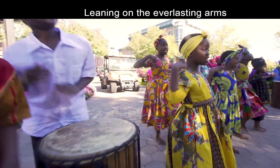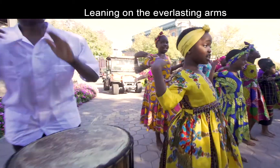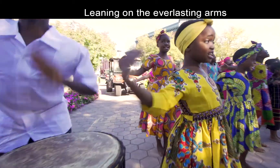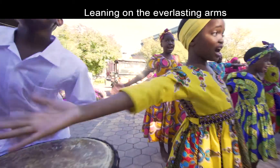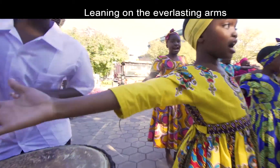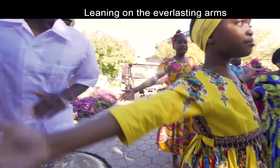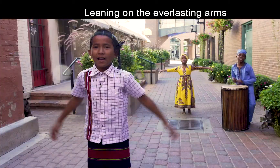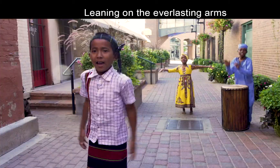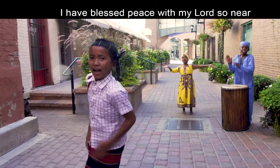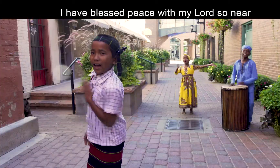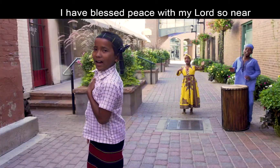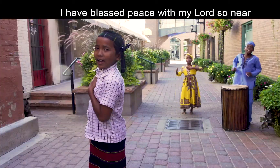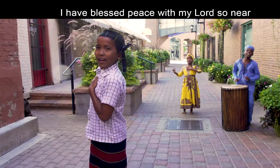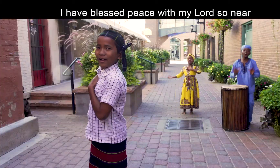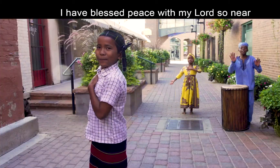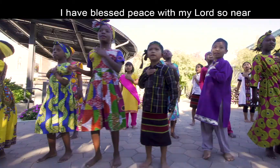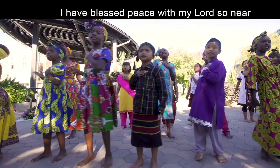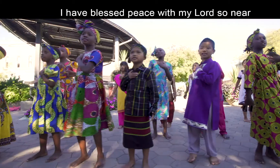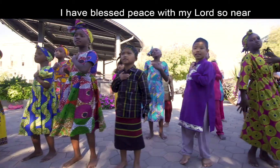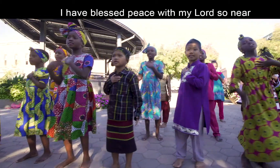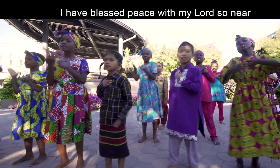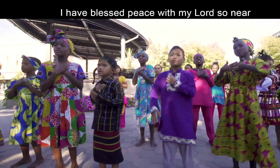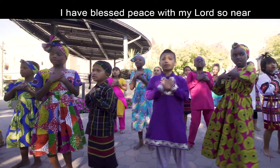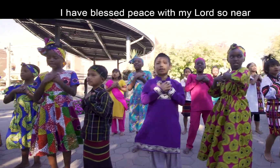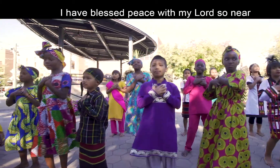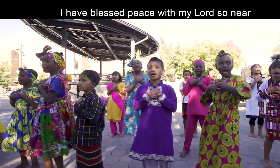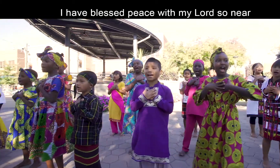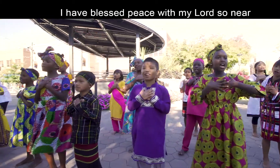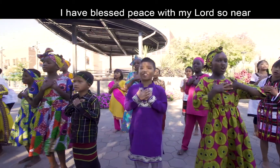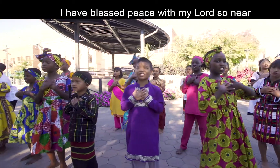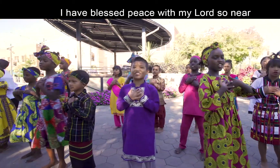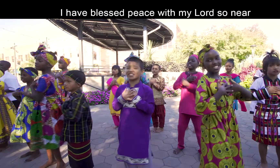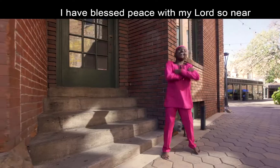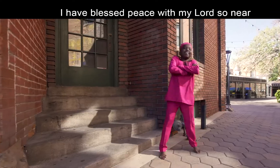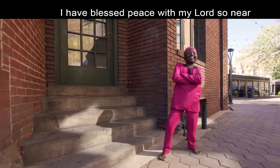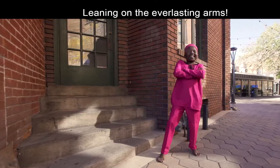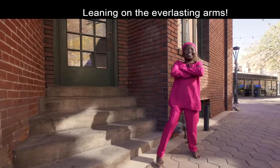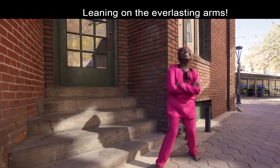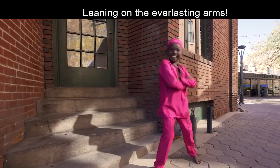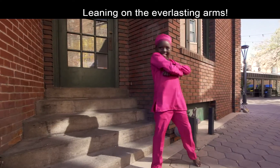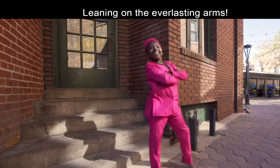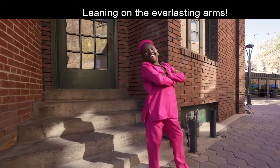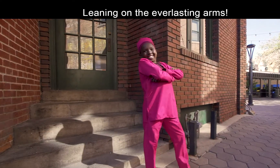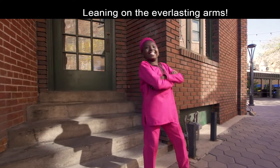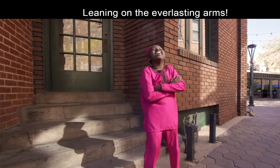arms. I have blessed peace with my Lord so near. Leaning on the